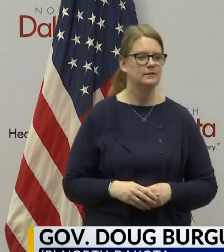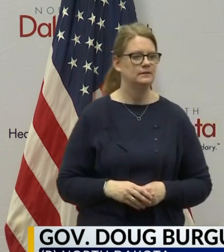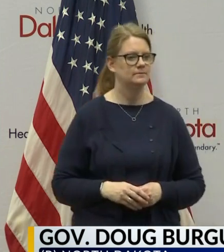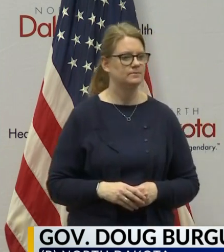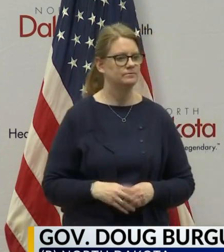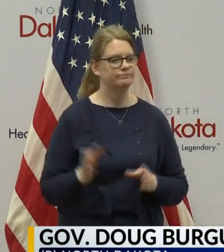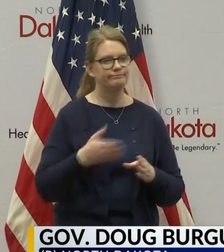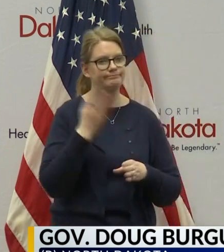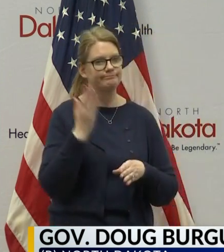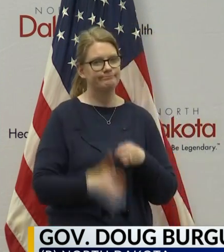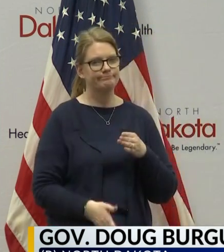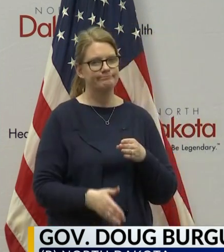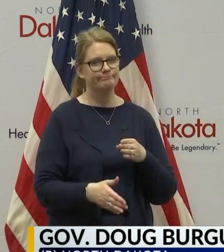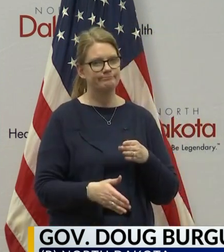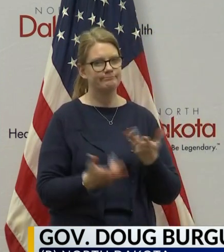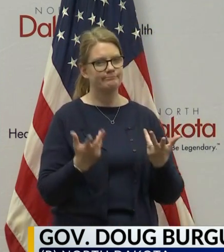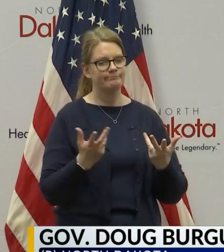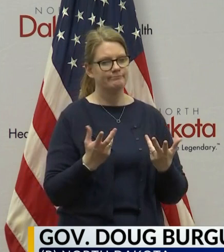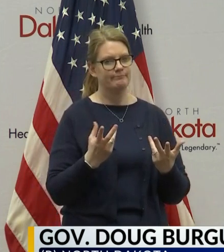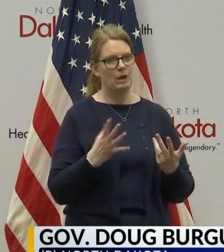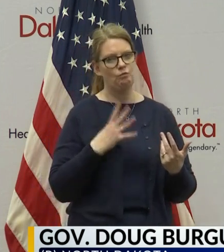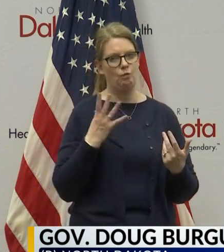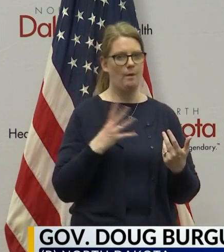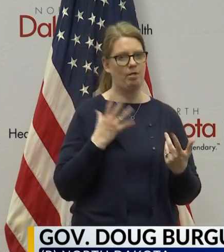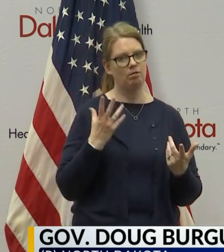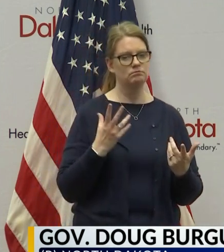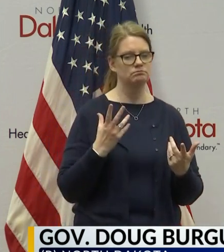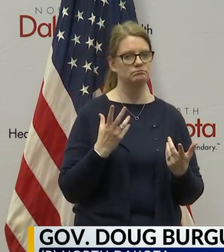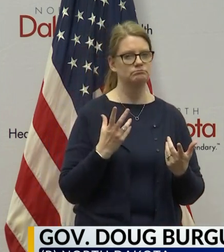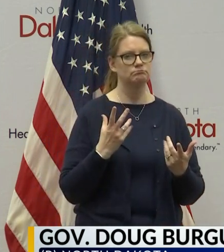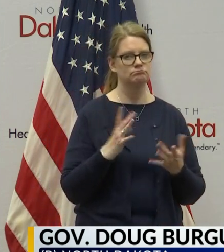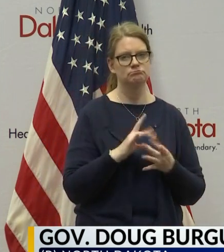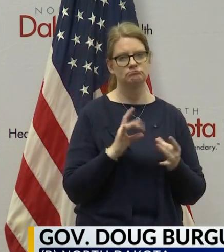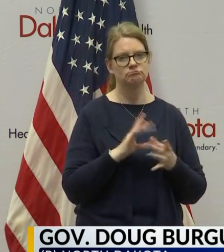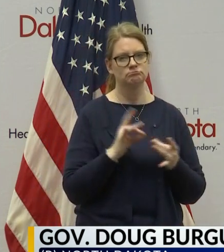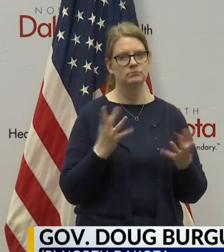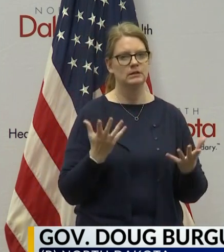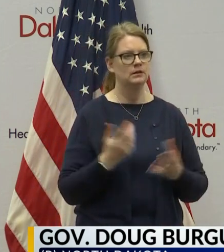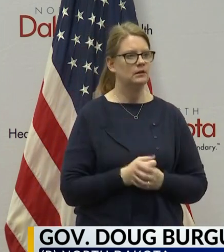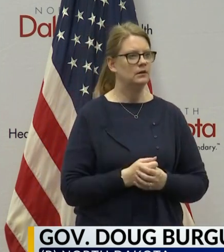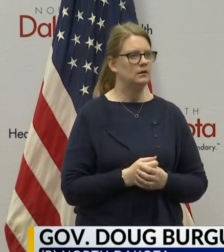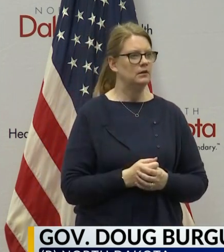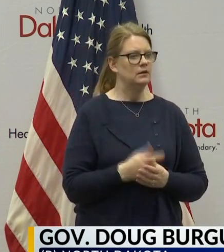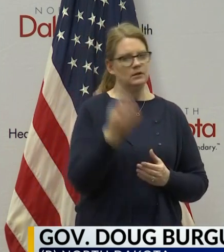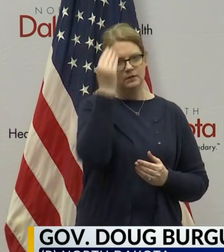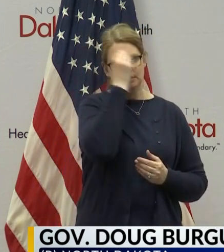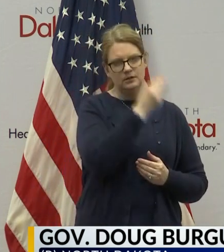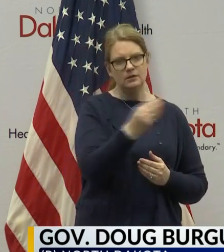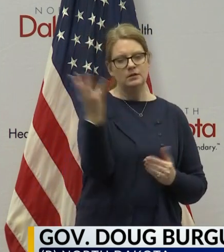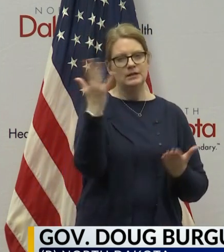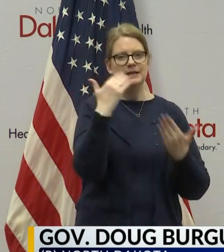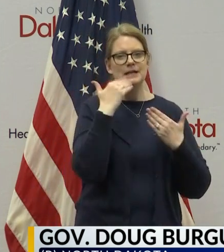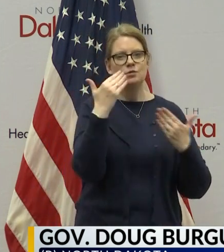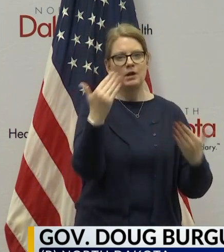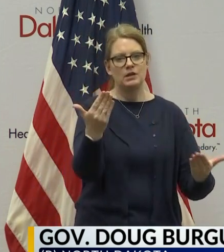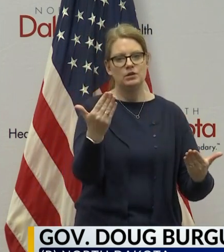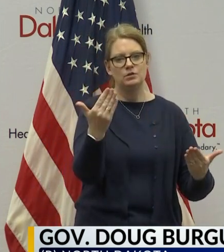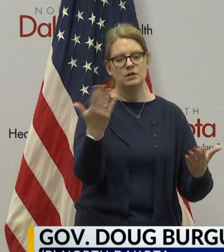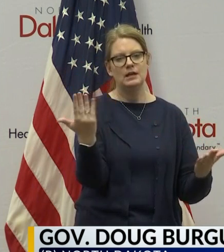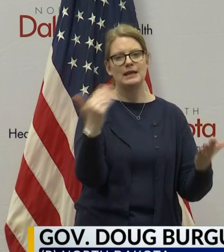that concludes our formal report other than I want to share a word of gratitude again